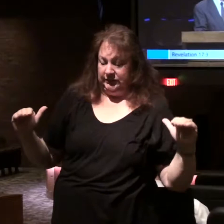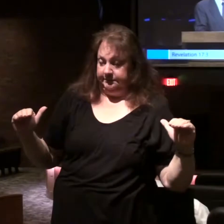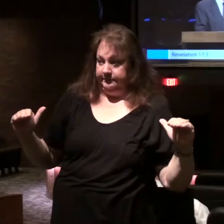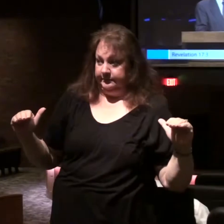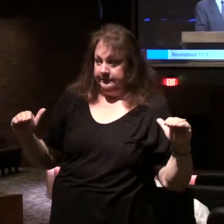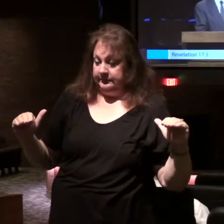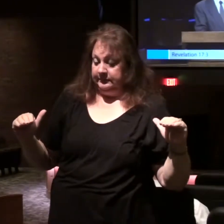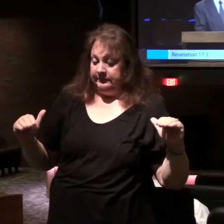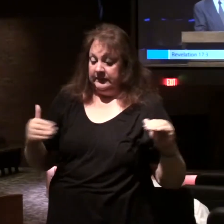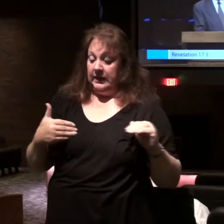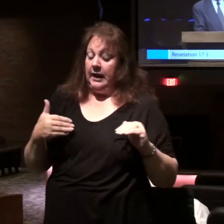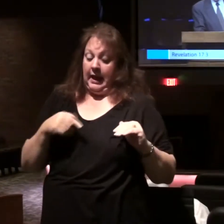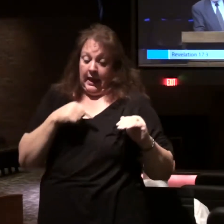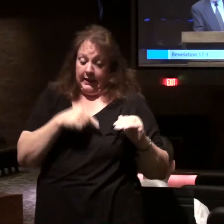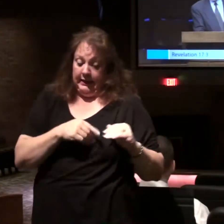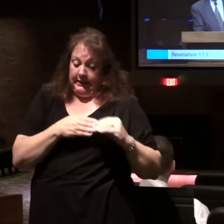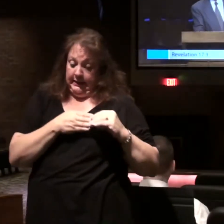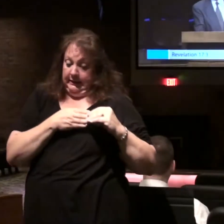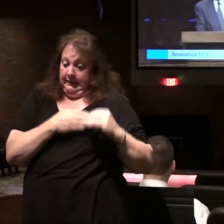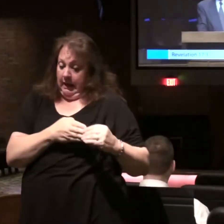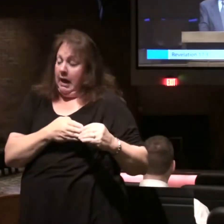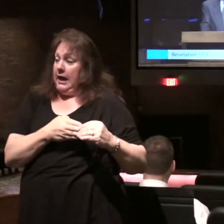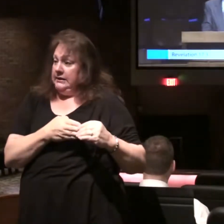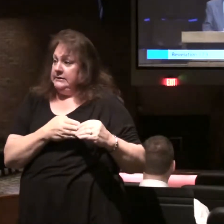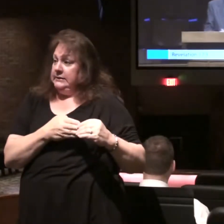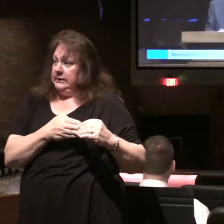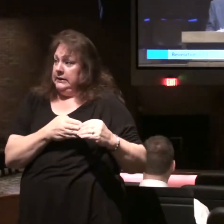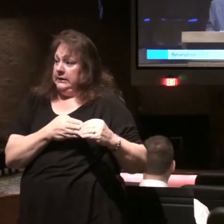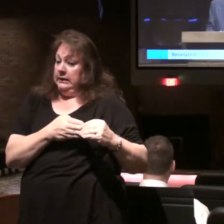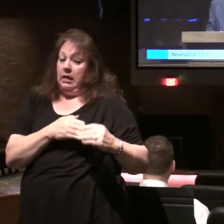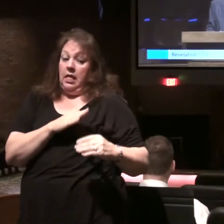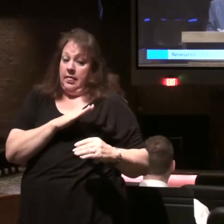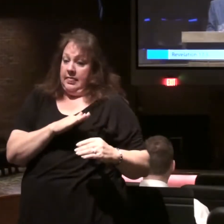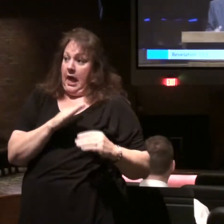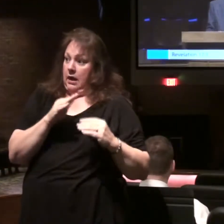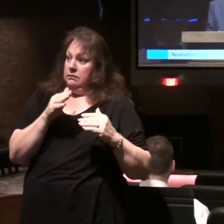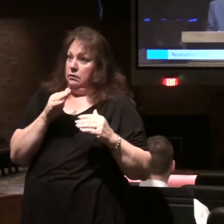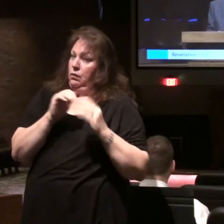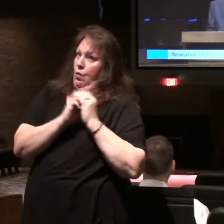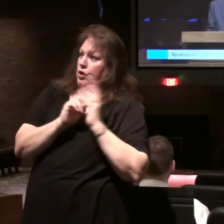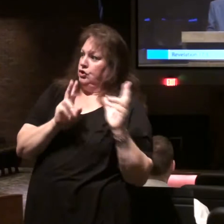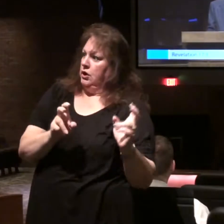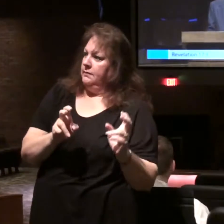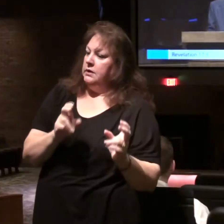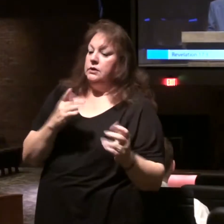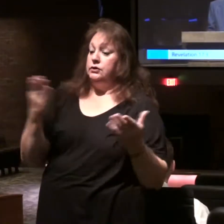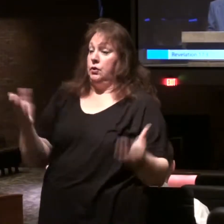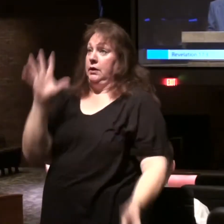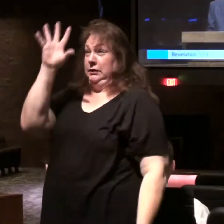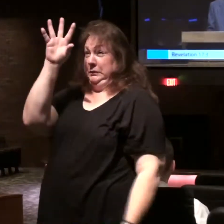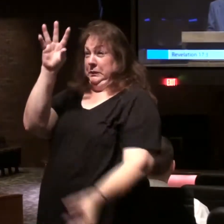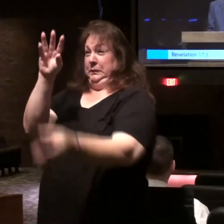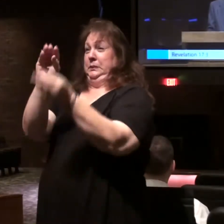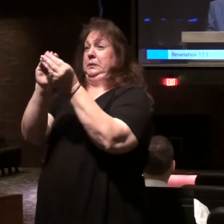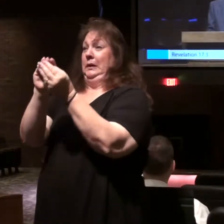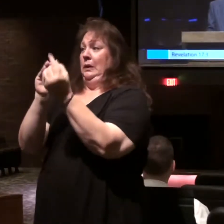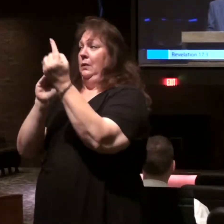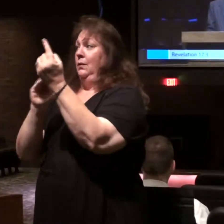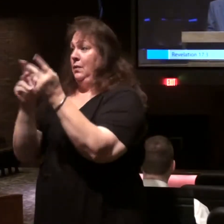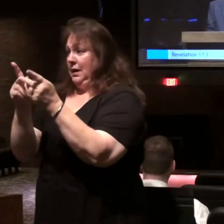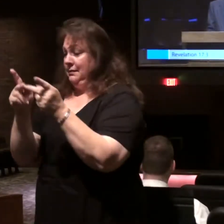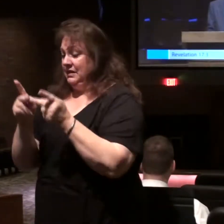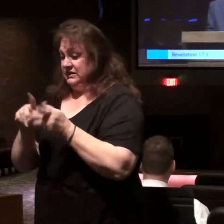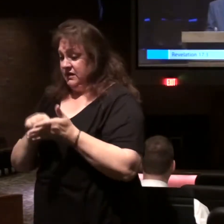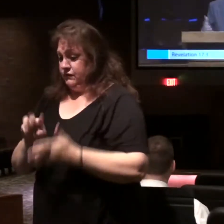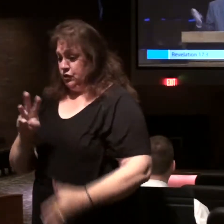And it's guided by the teaching and doctrine of demons. So here we have the culmination of it. Verse